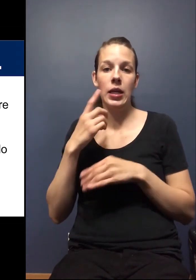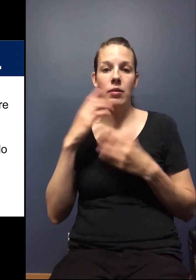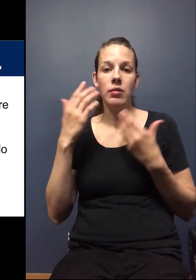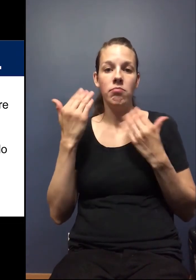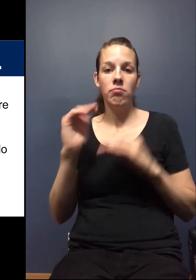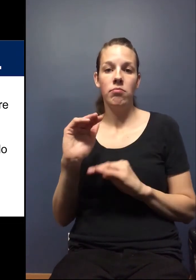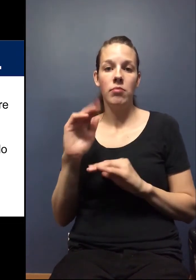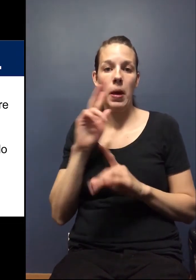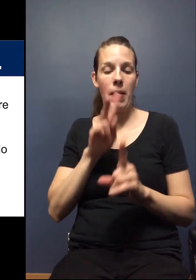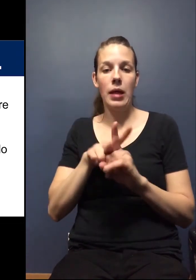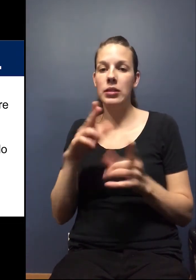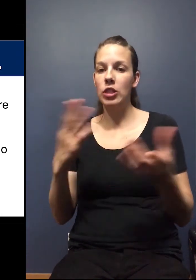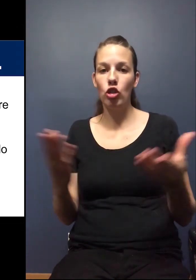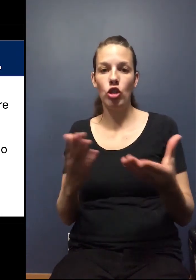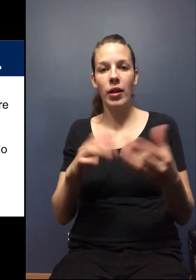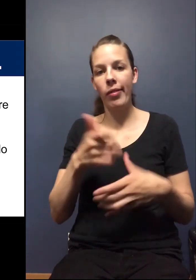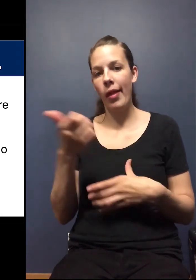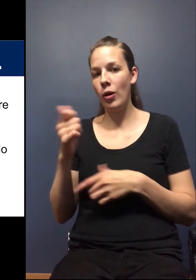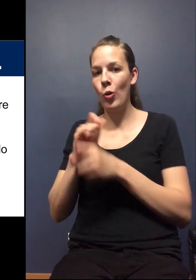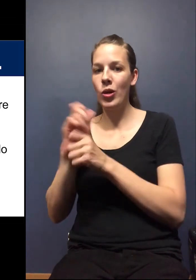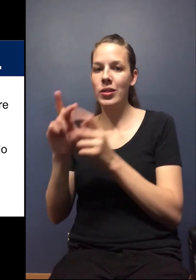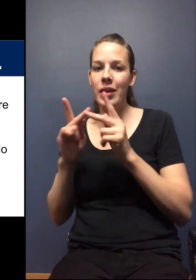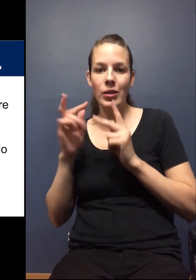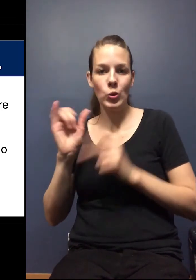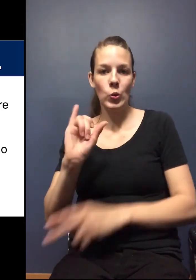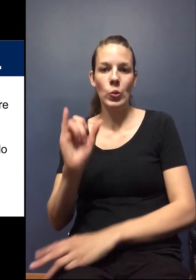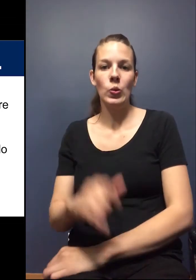applies here, just like it has applied to work sites.